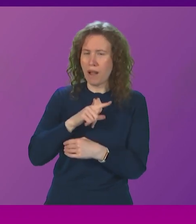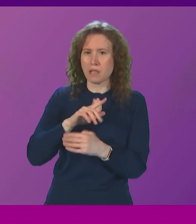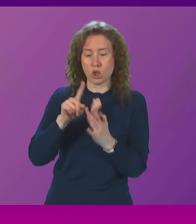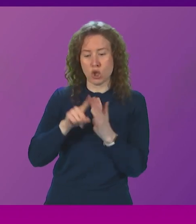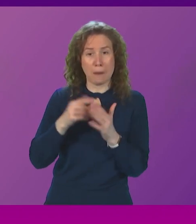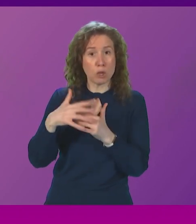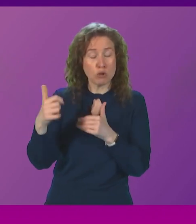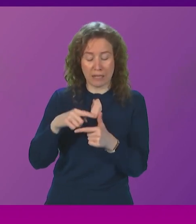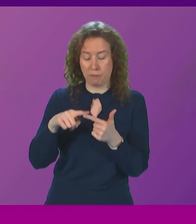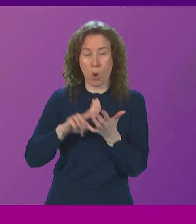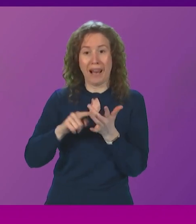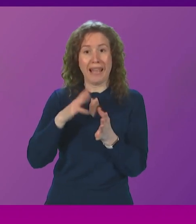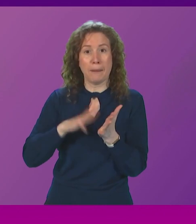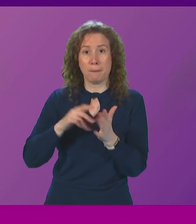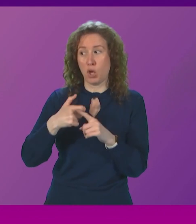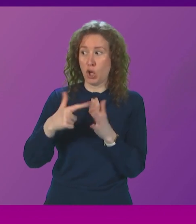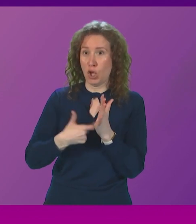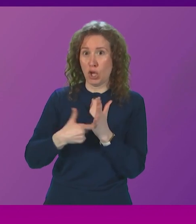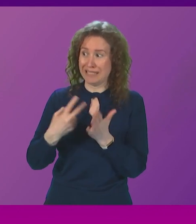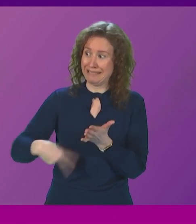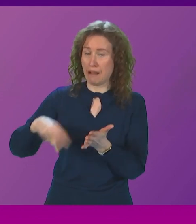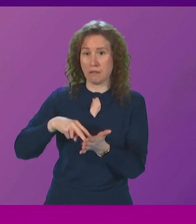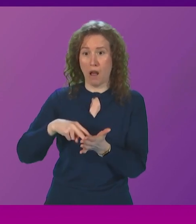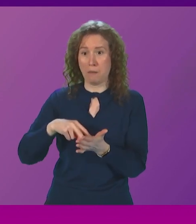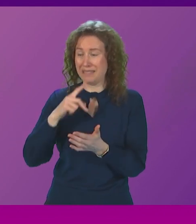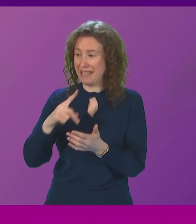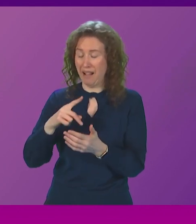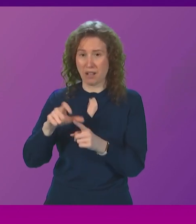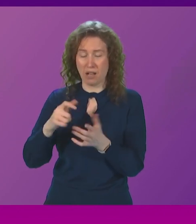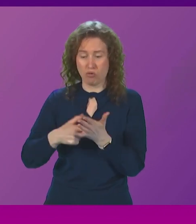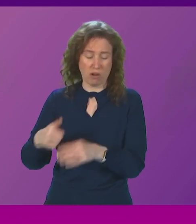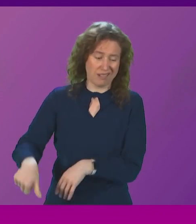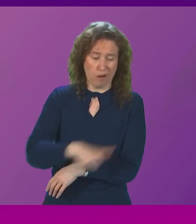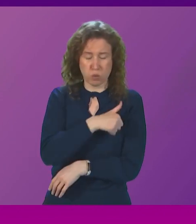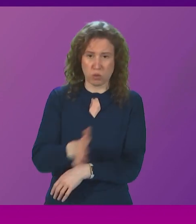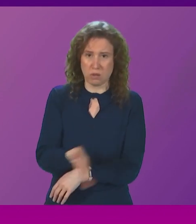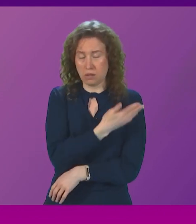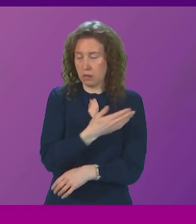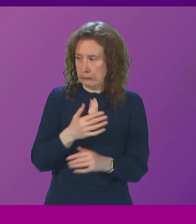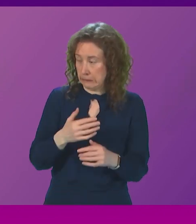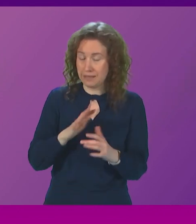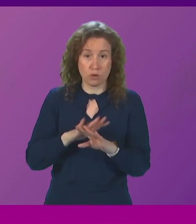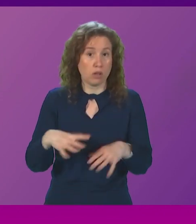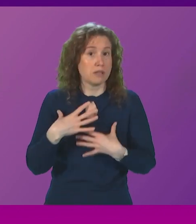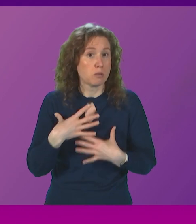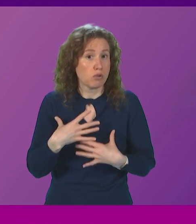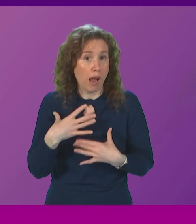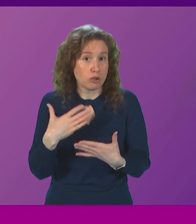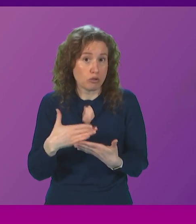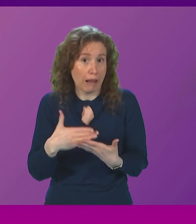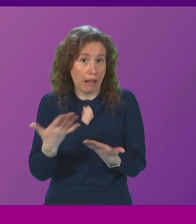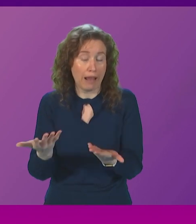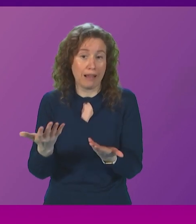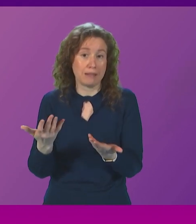or Liam Kerr just stand up and put Douglas Ross out of his misery it's hardly a surprise it's